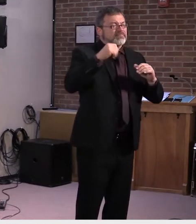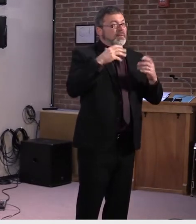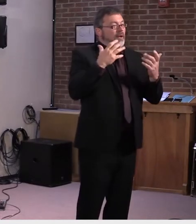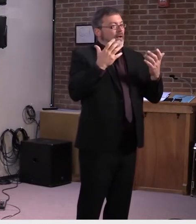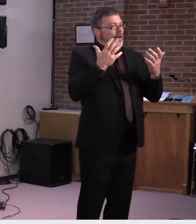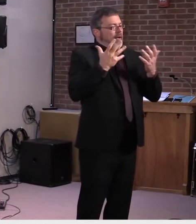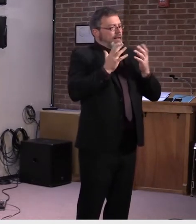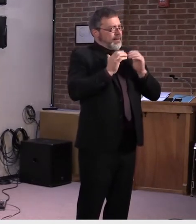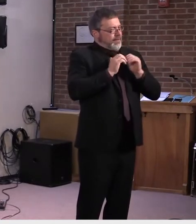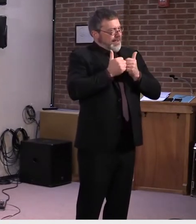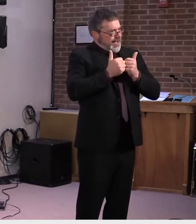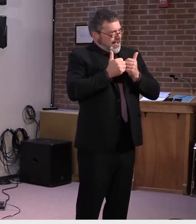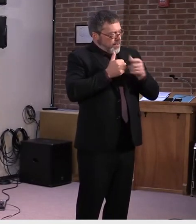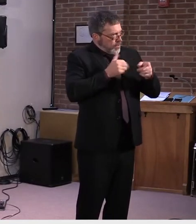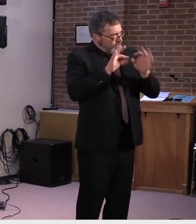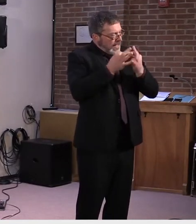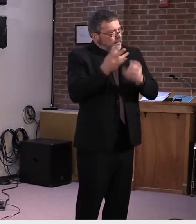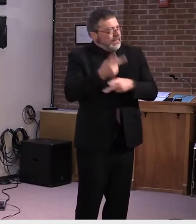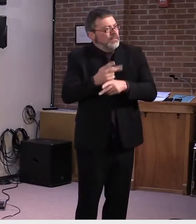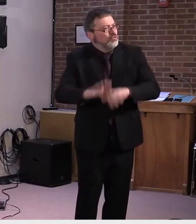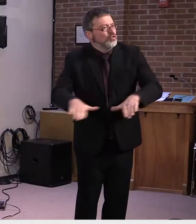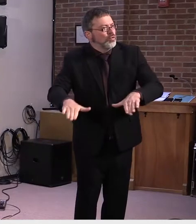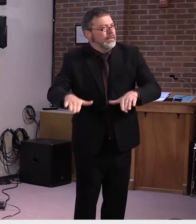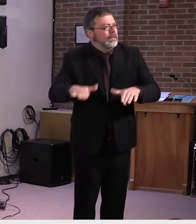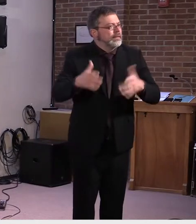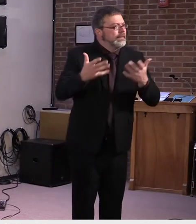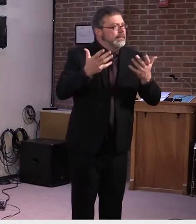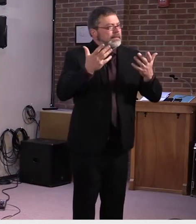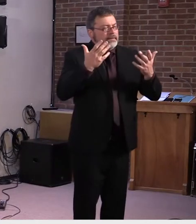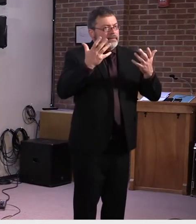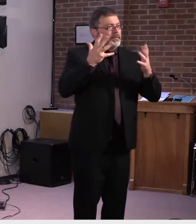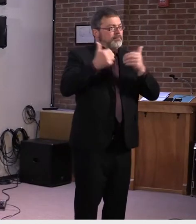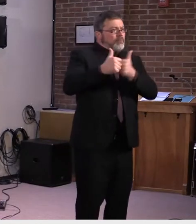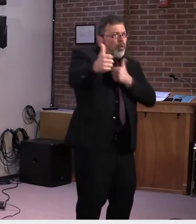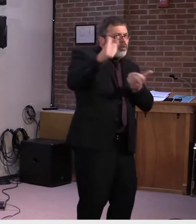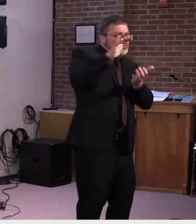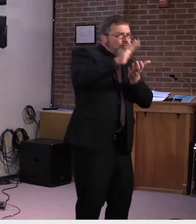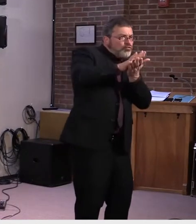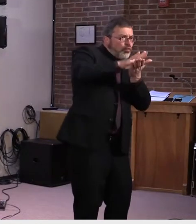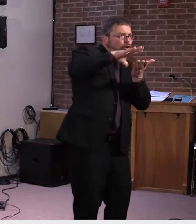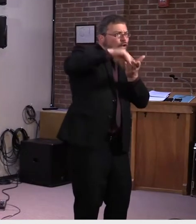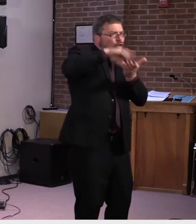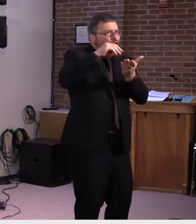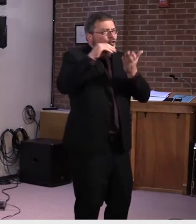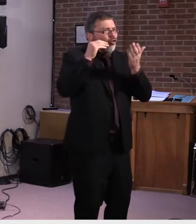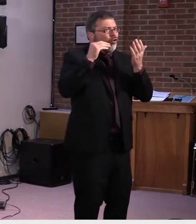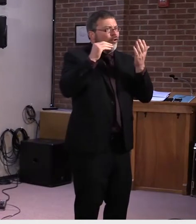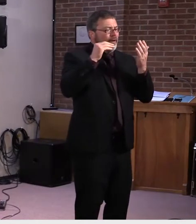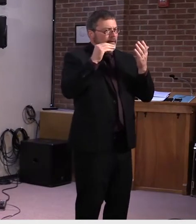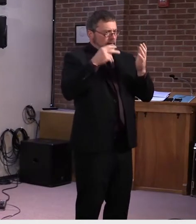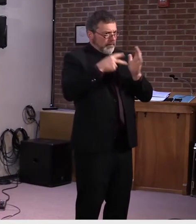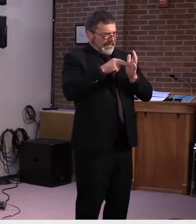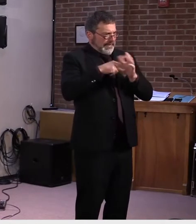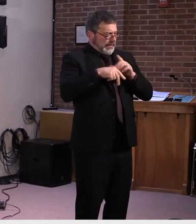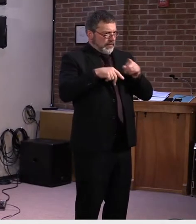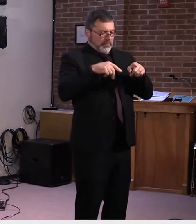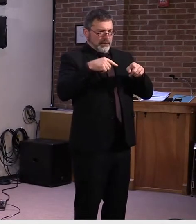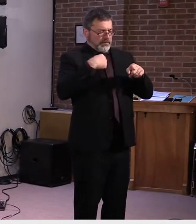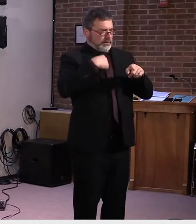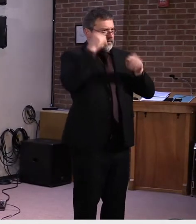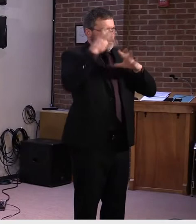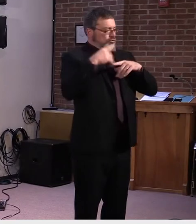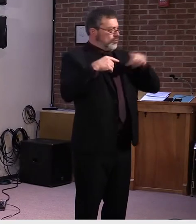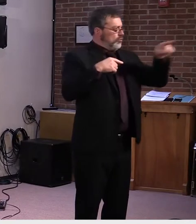Department of Children and Families conducted an analysis of the Agency of Education's enrollment data by county